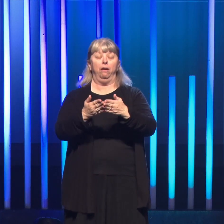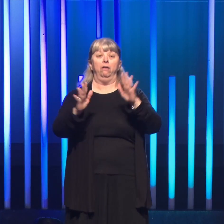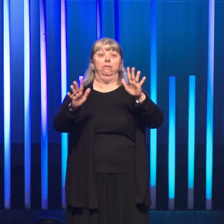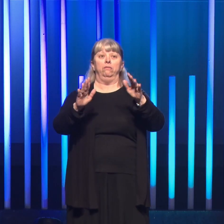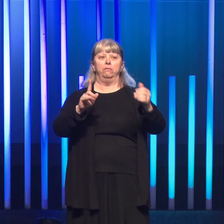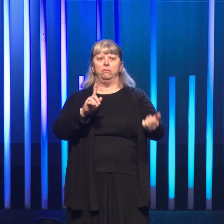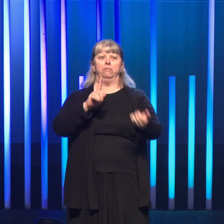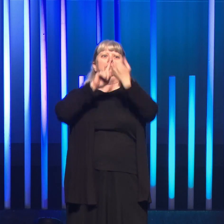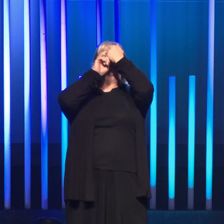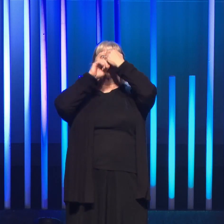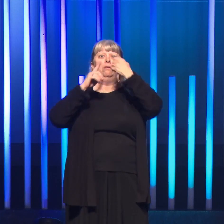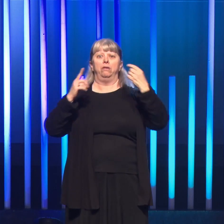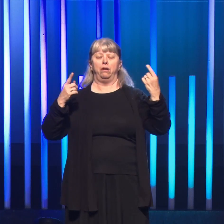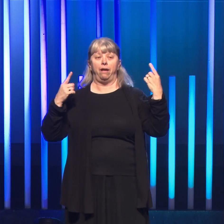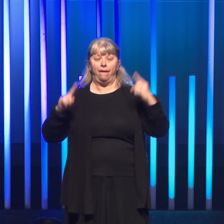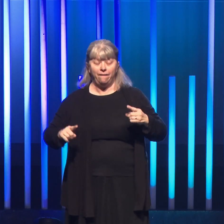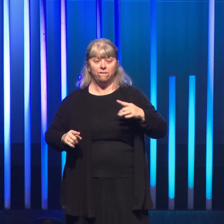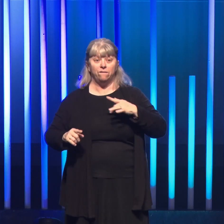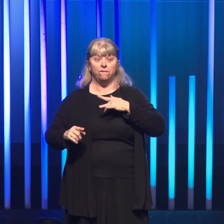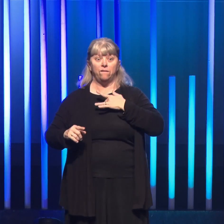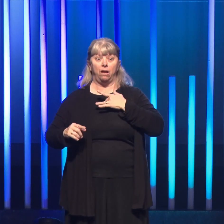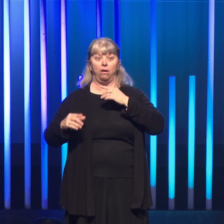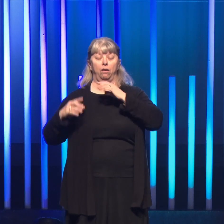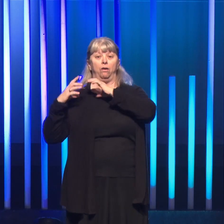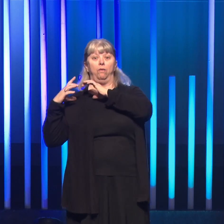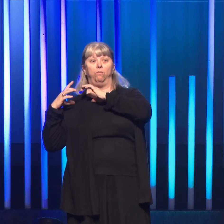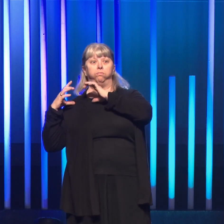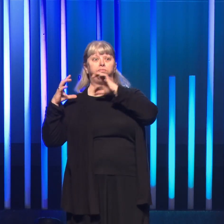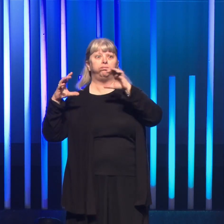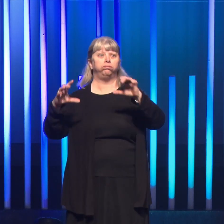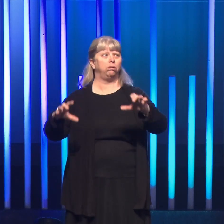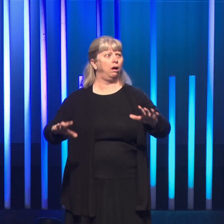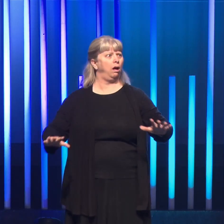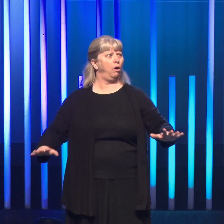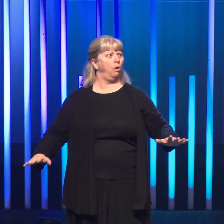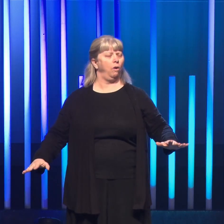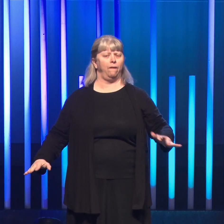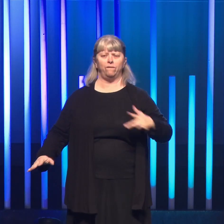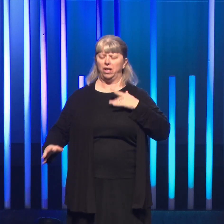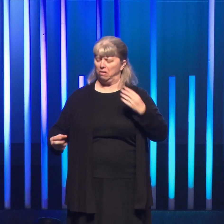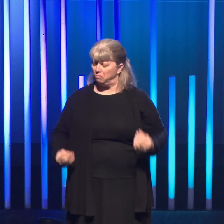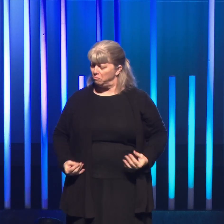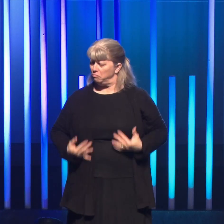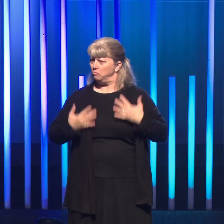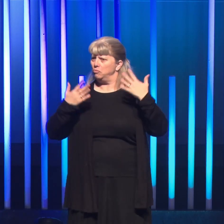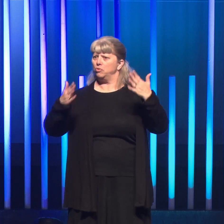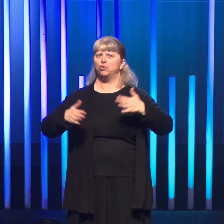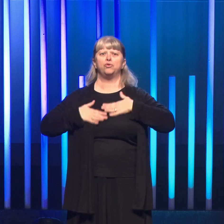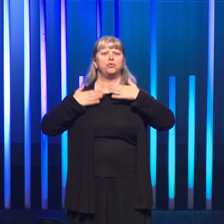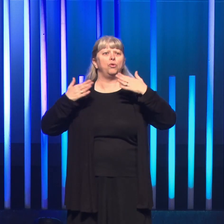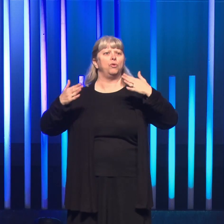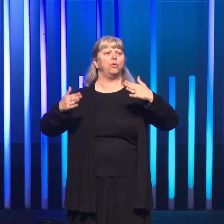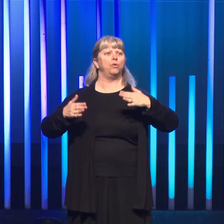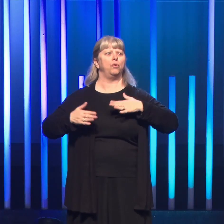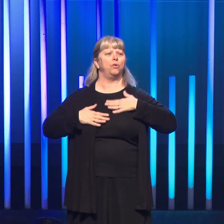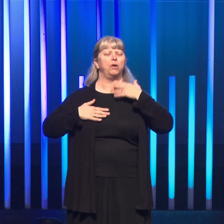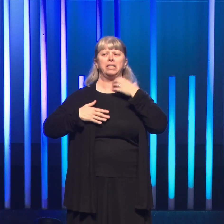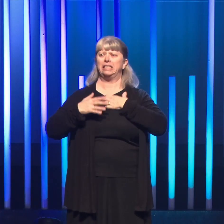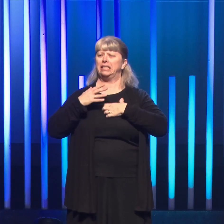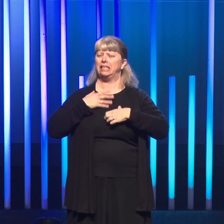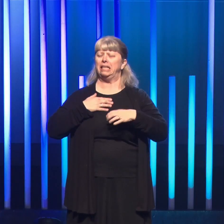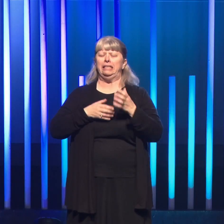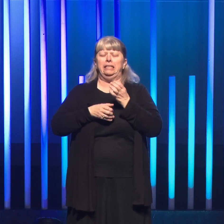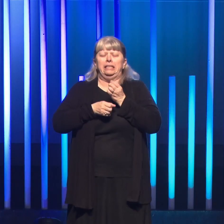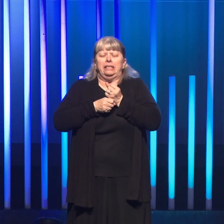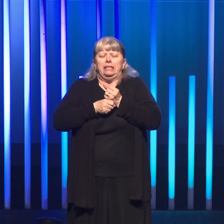all of a sudden, I felt the weight of the world lift off me. I felt filled with joy and I was desperate to hold on to